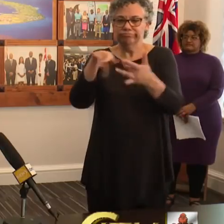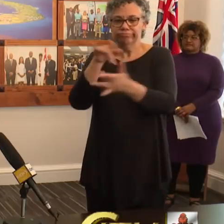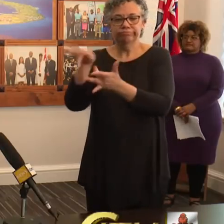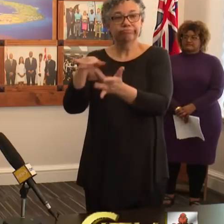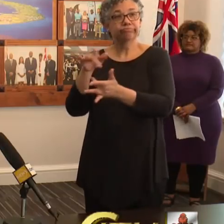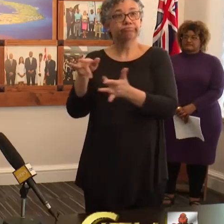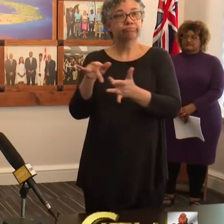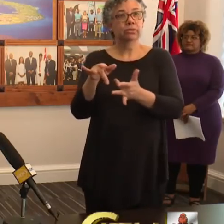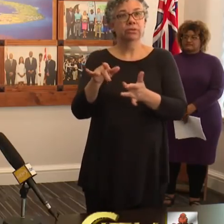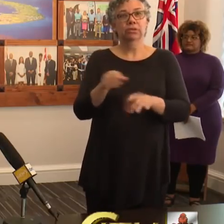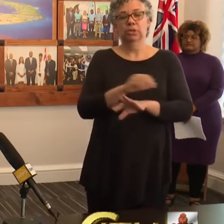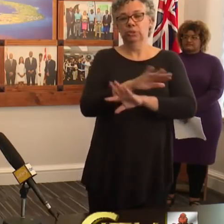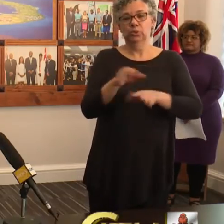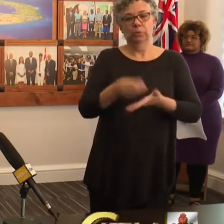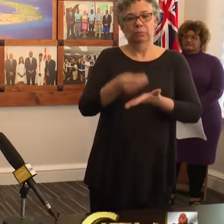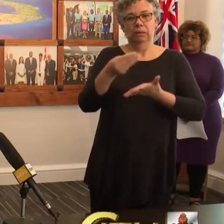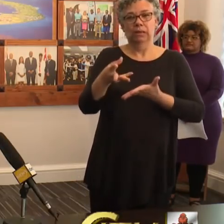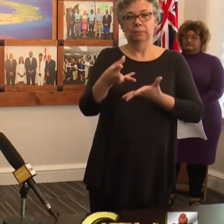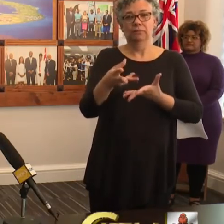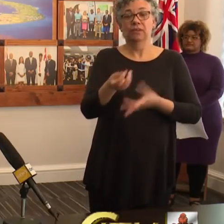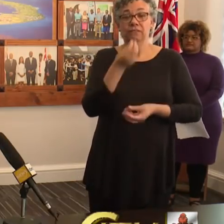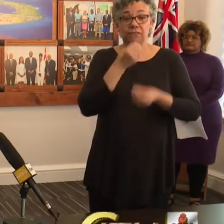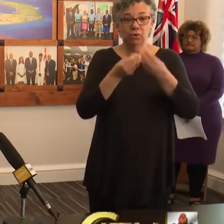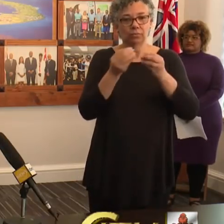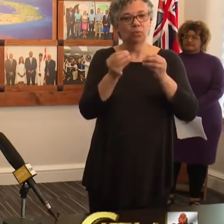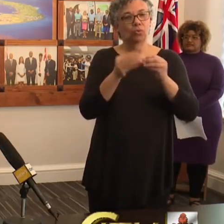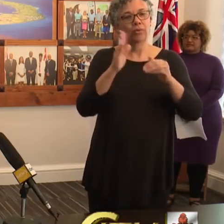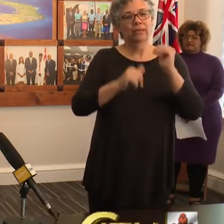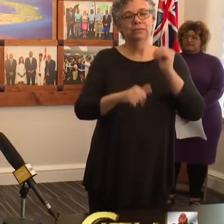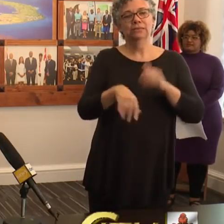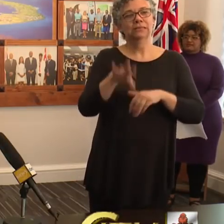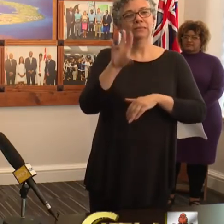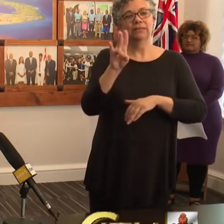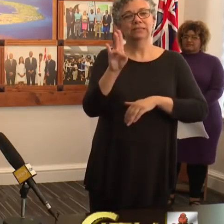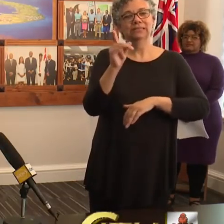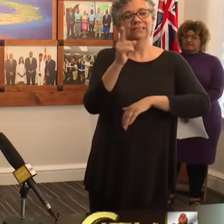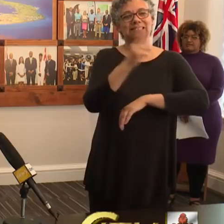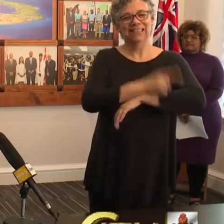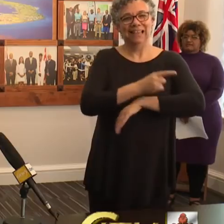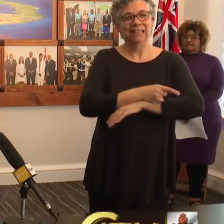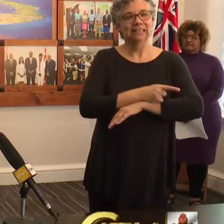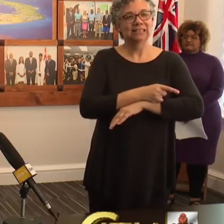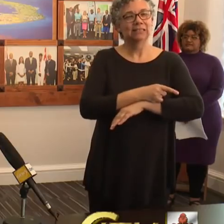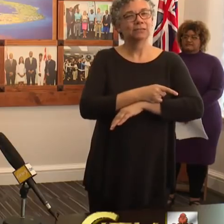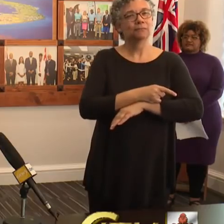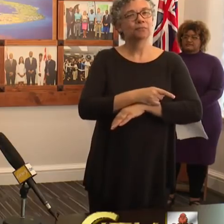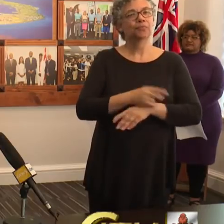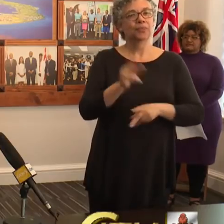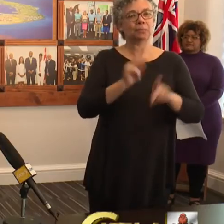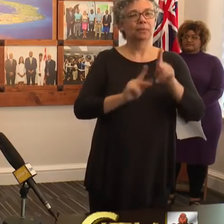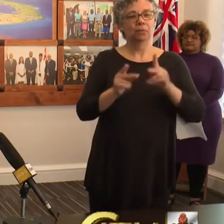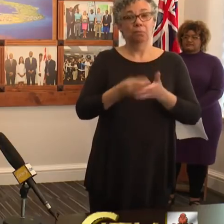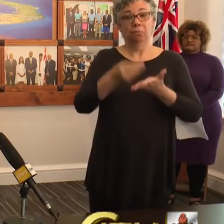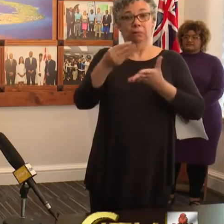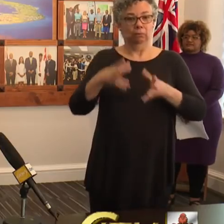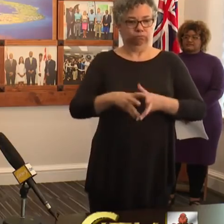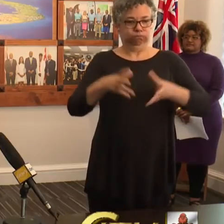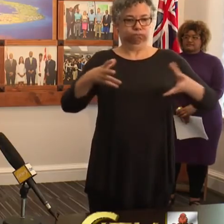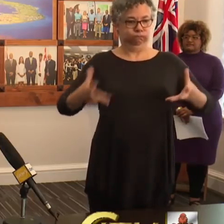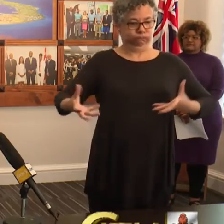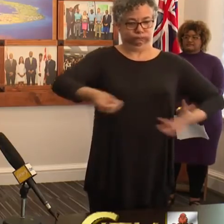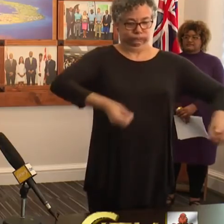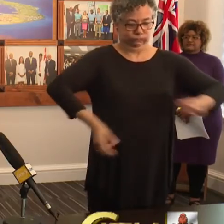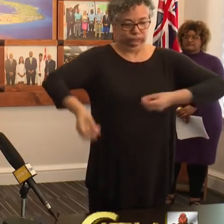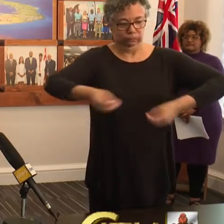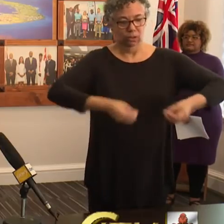brought for a period no longer than 7 days. Individuals purchasing in bulk or buying excessively will be